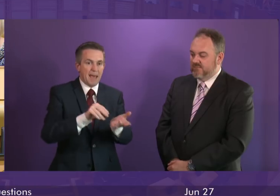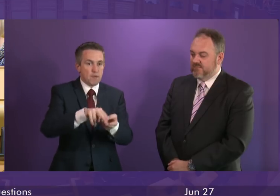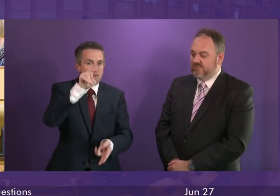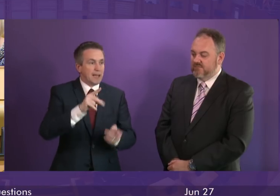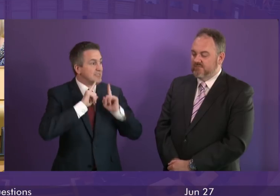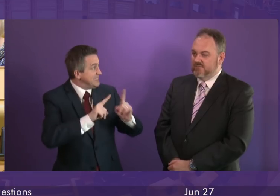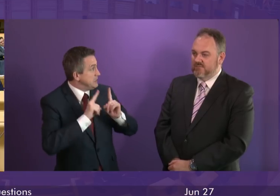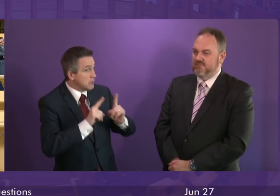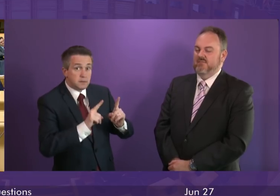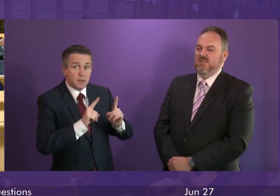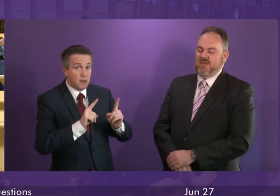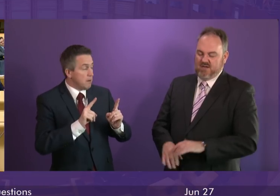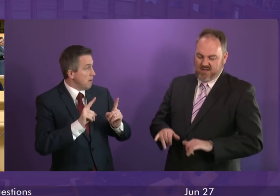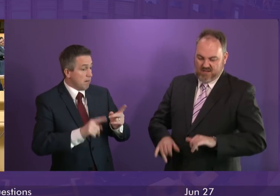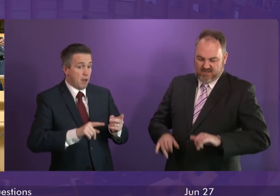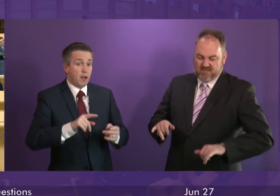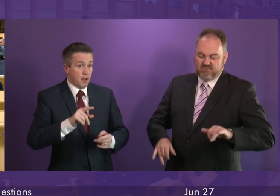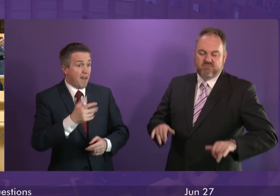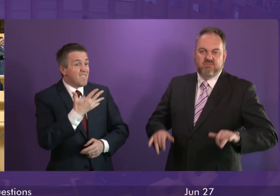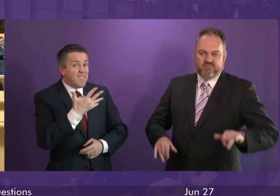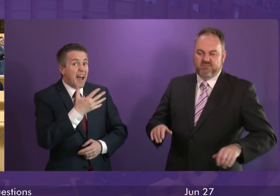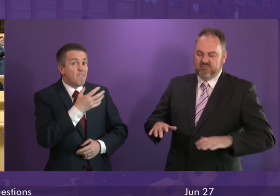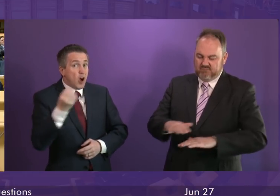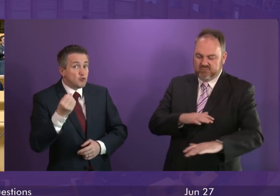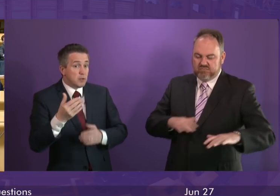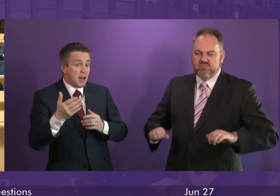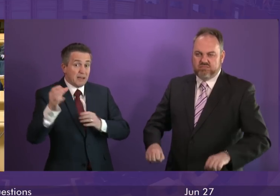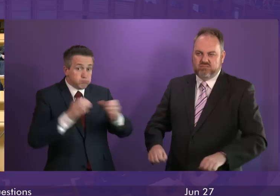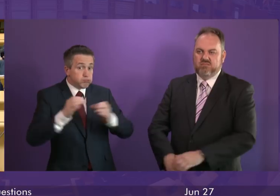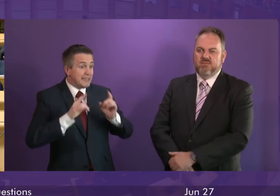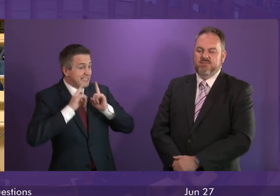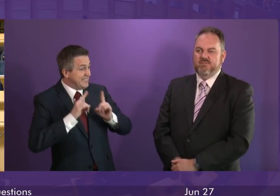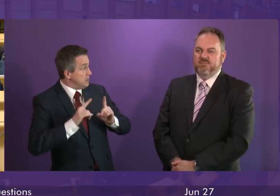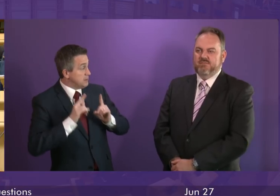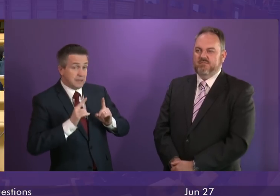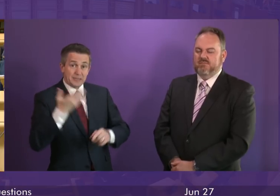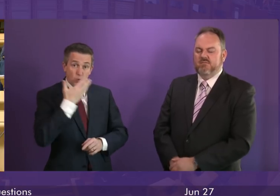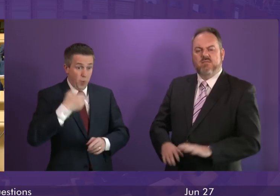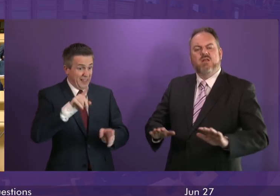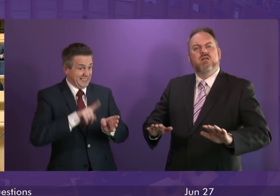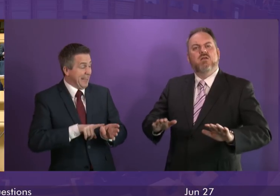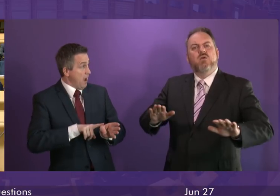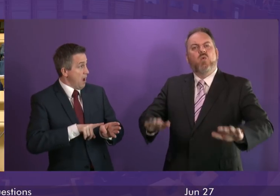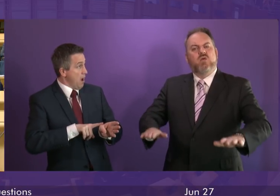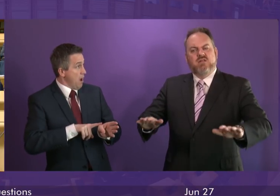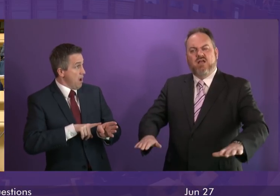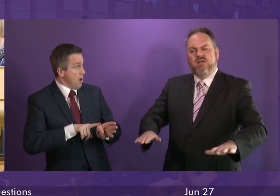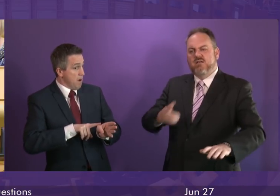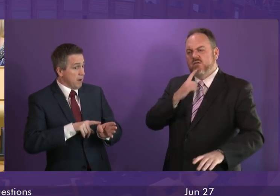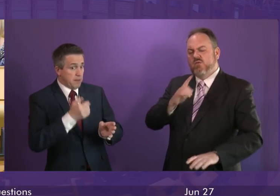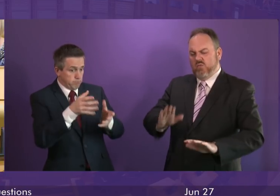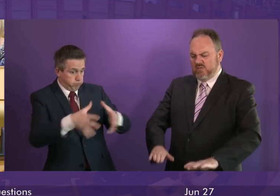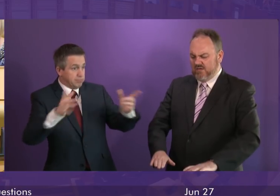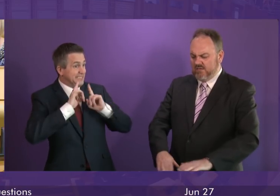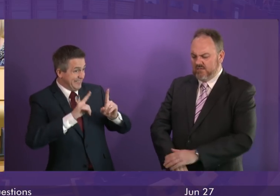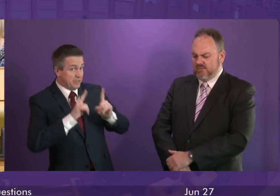country. We could have debated the 500 more teachers in our schools this year. The fact that we've